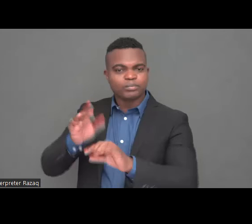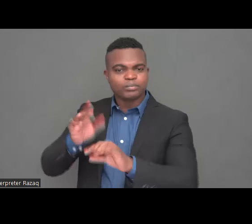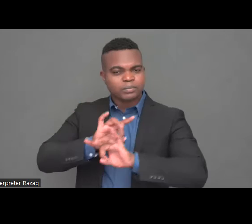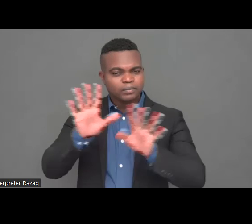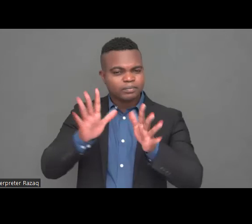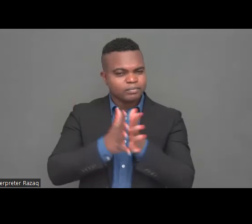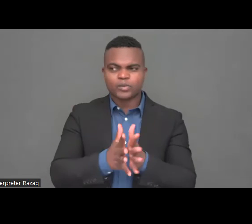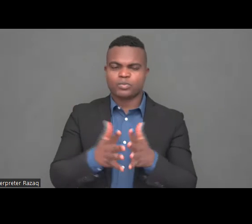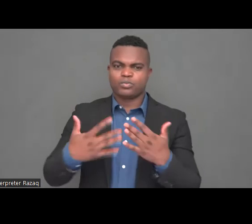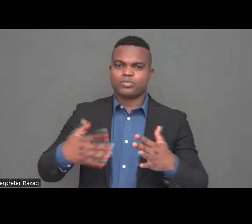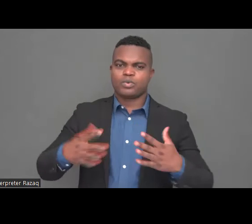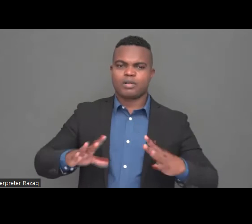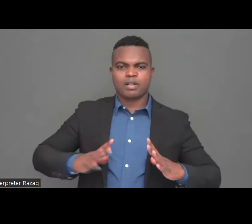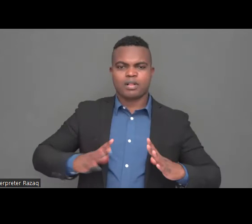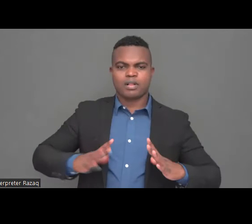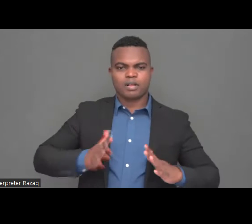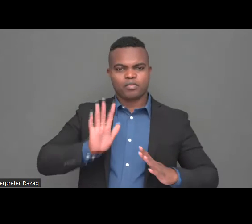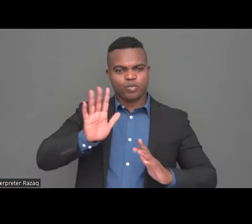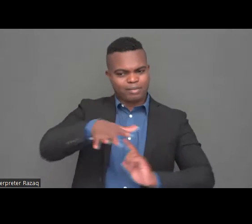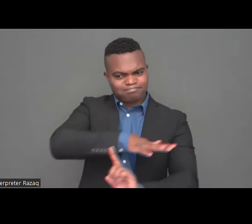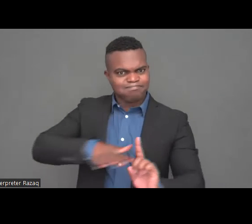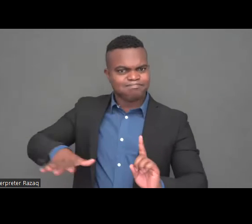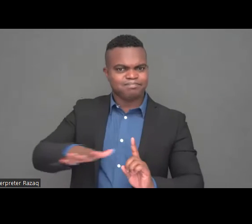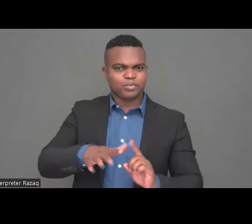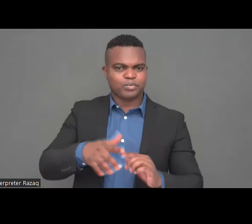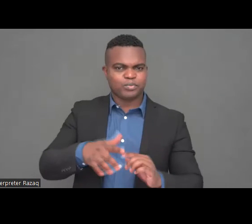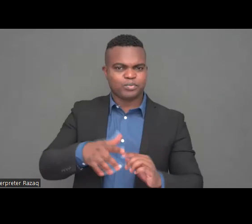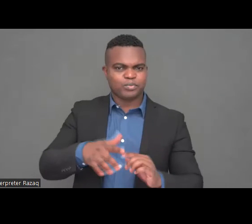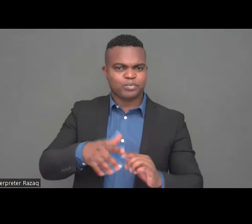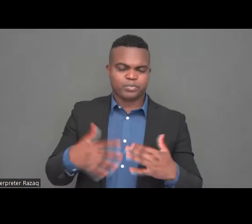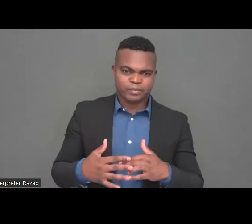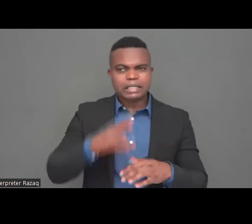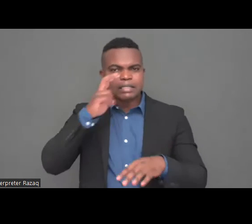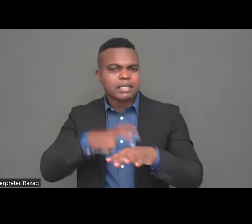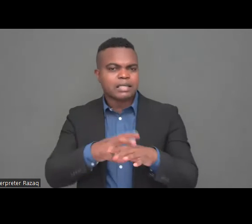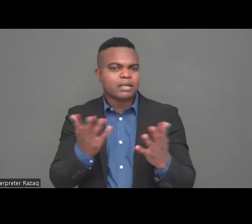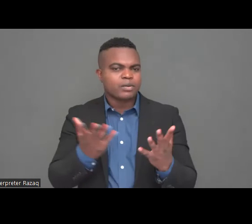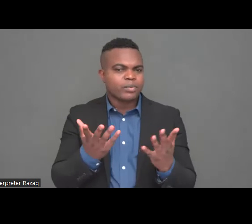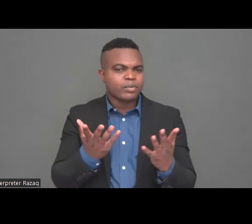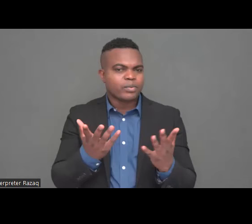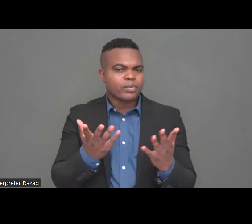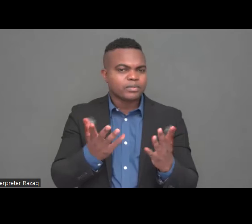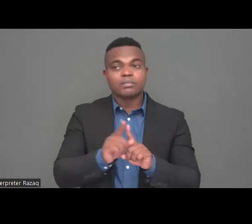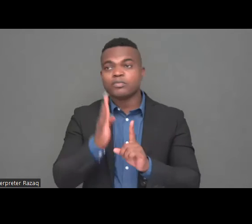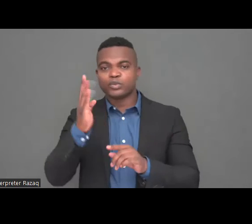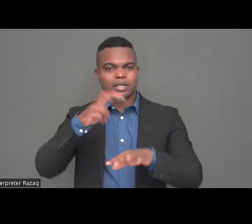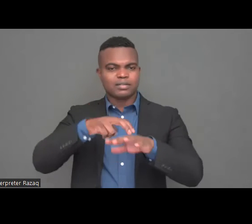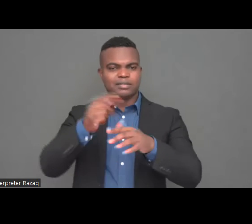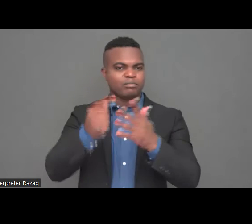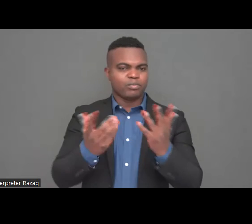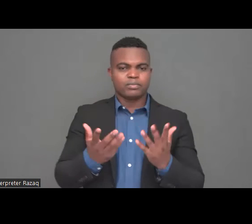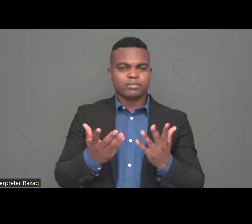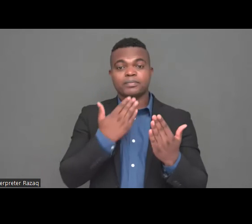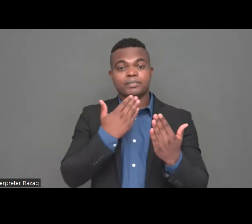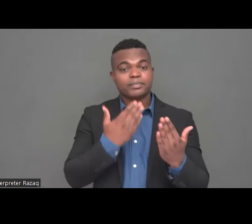I will now move on. Please feel free to put any questions that you have in the Q&A box. And I will now move on to Yanis